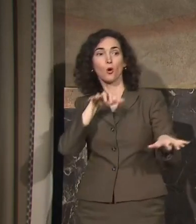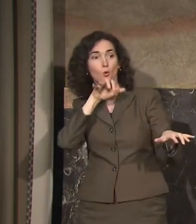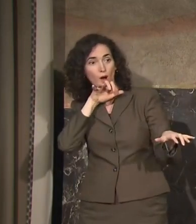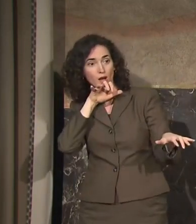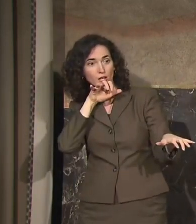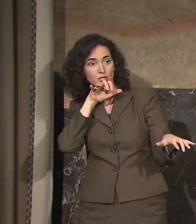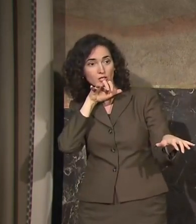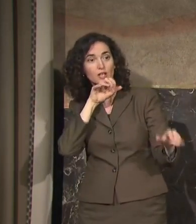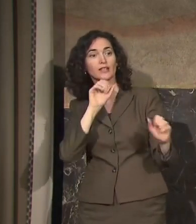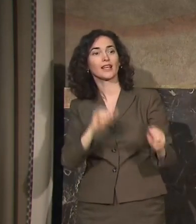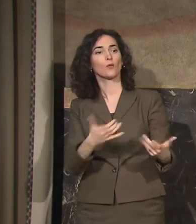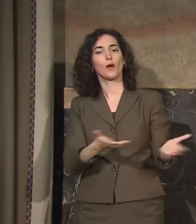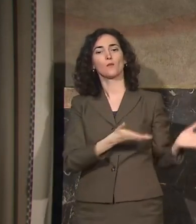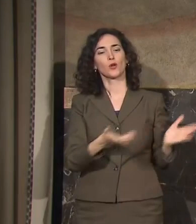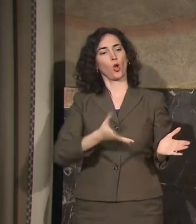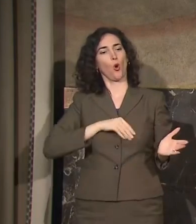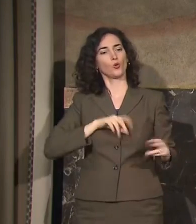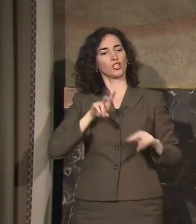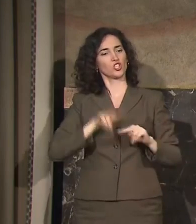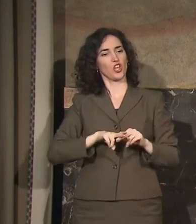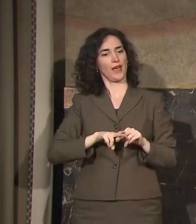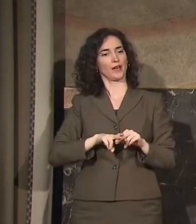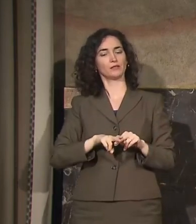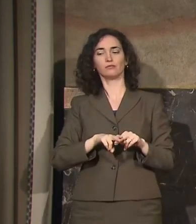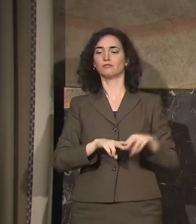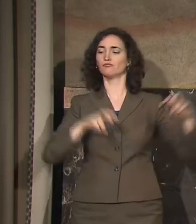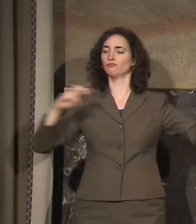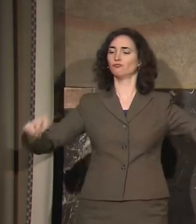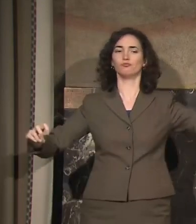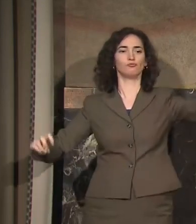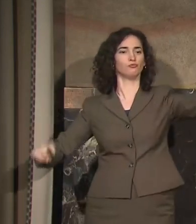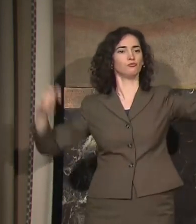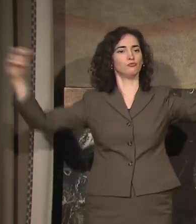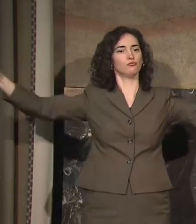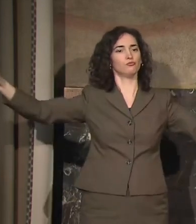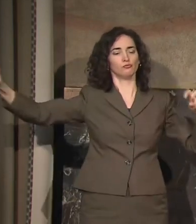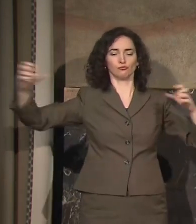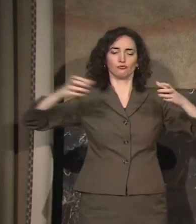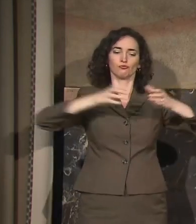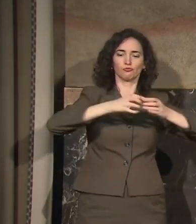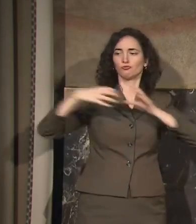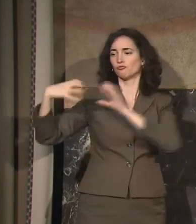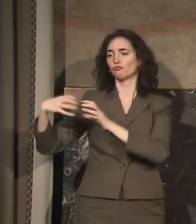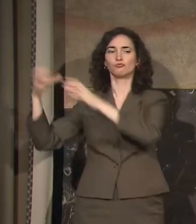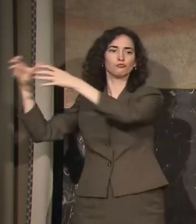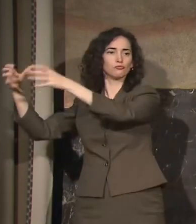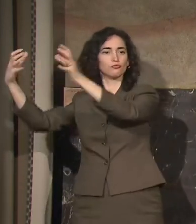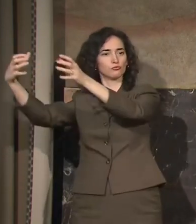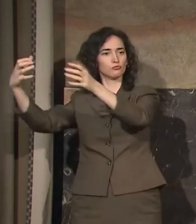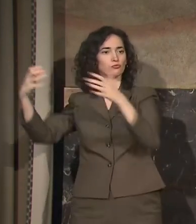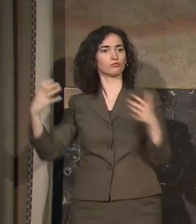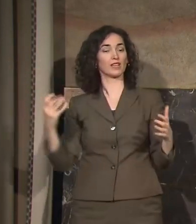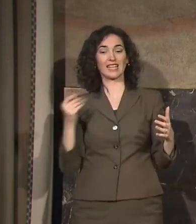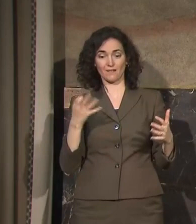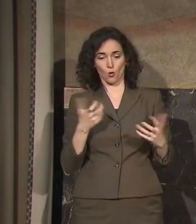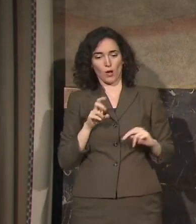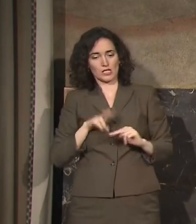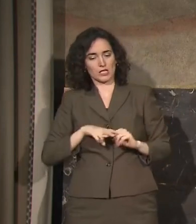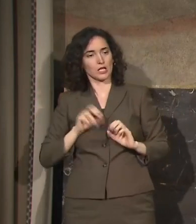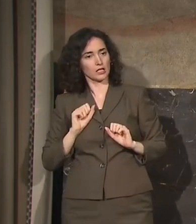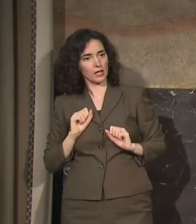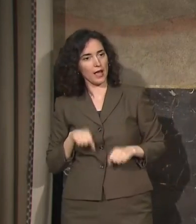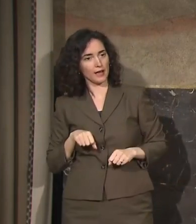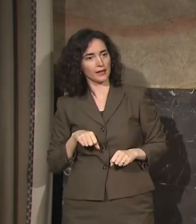bring lawn chairs and so forth and spread out and seat themselves if they choose to be seated